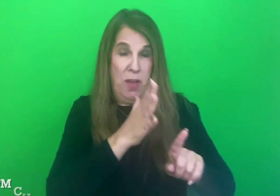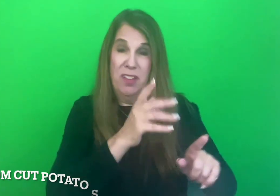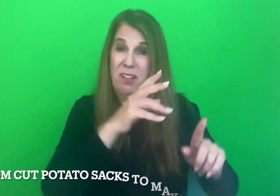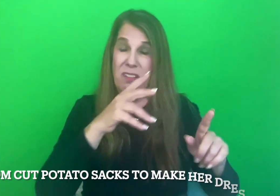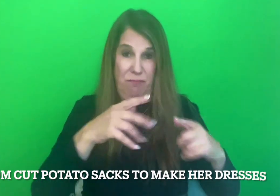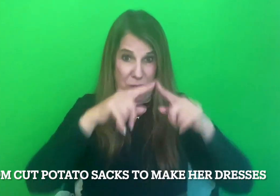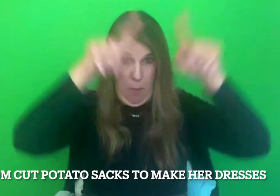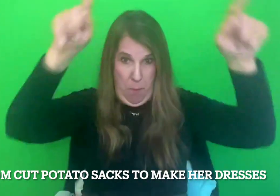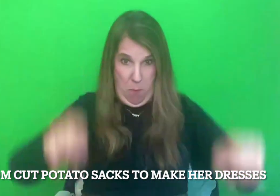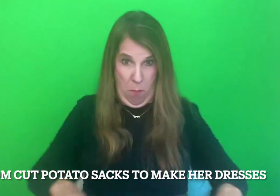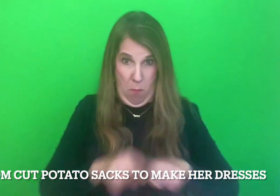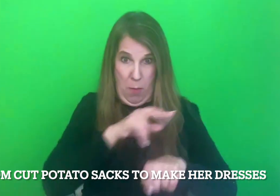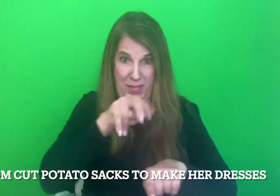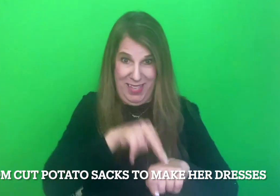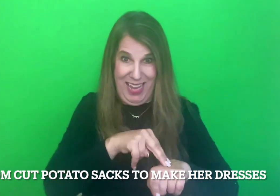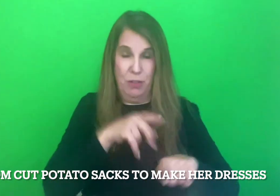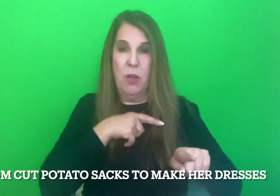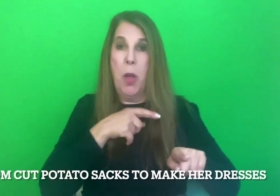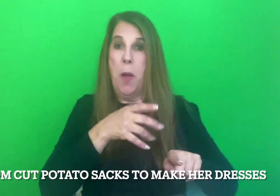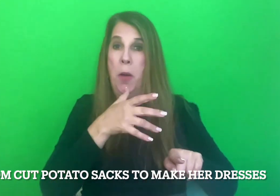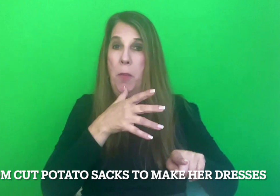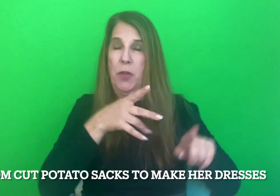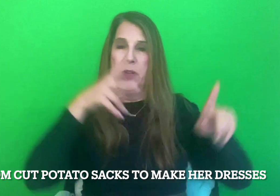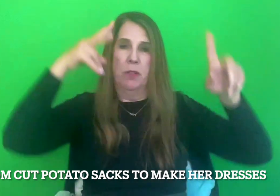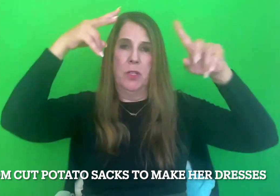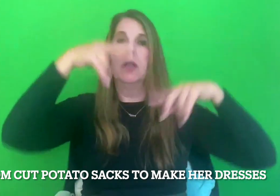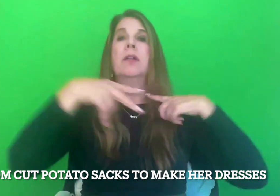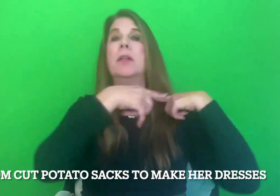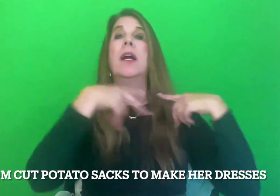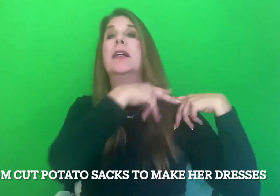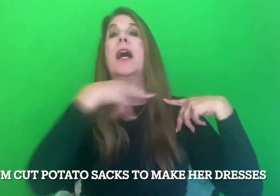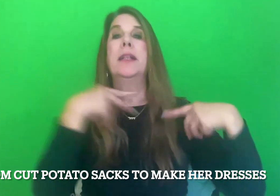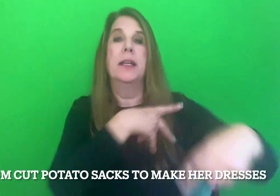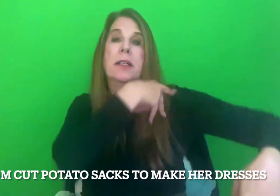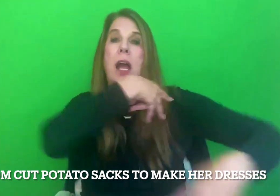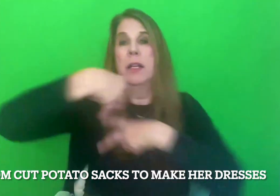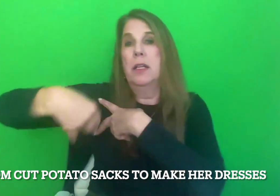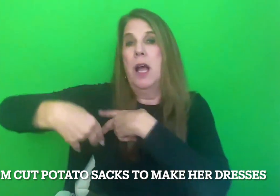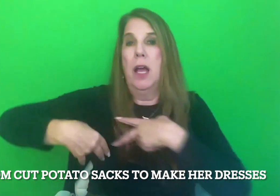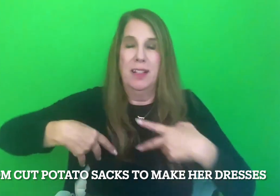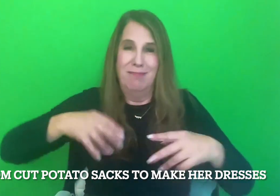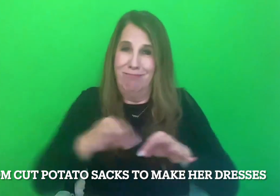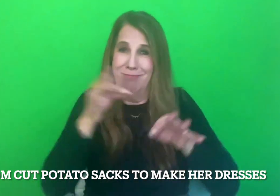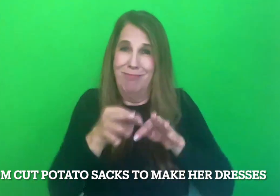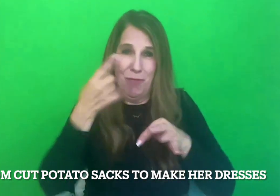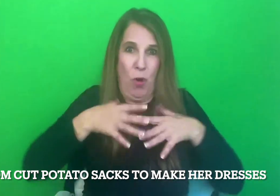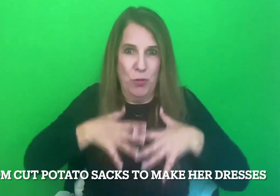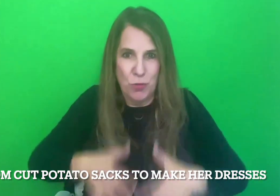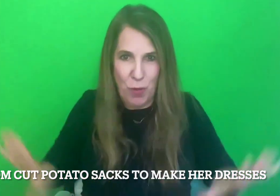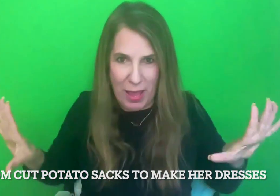sacks, sew a few seams, and those would be her dresses. I could tell she was ashamed of these stories.